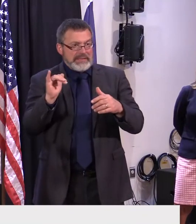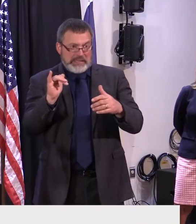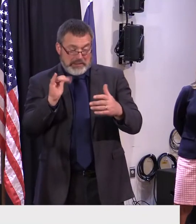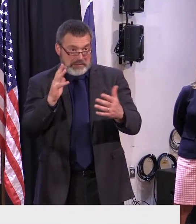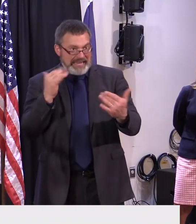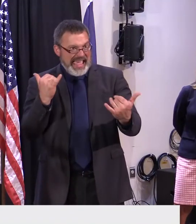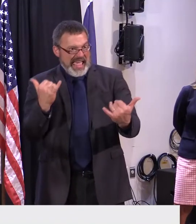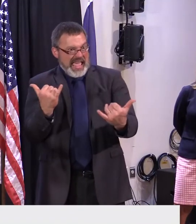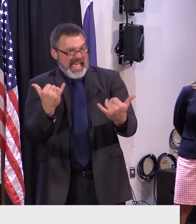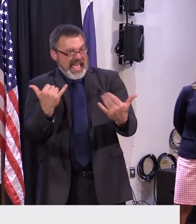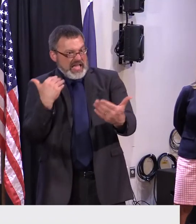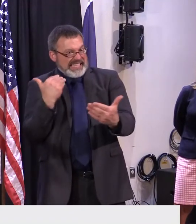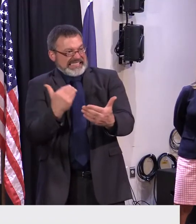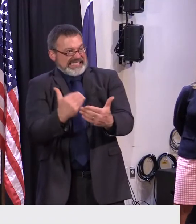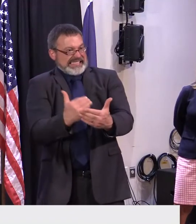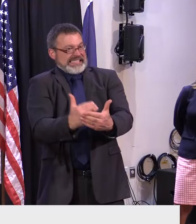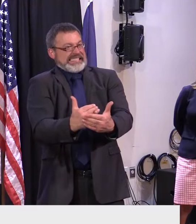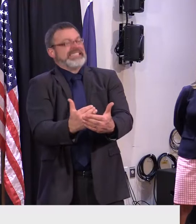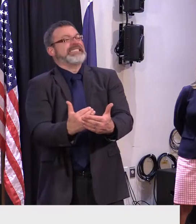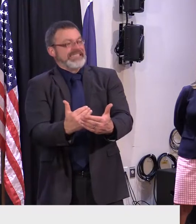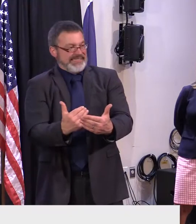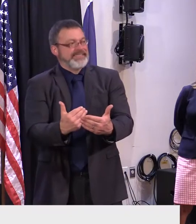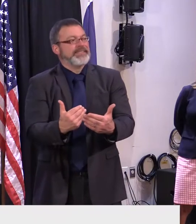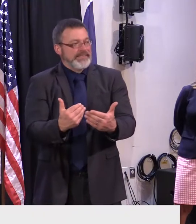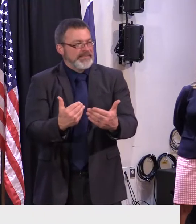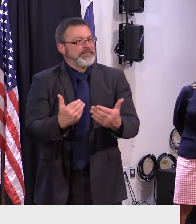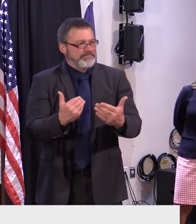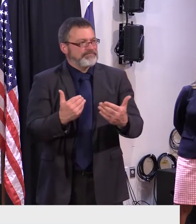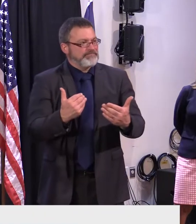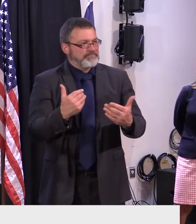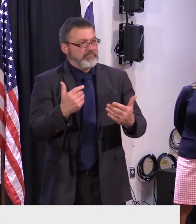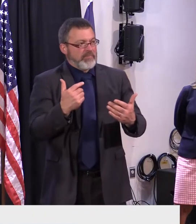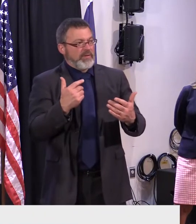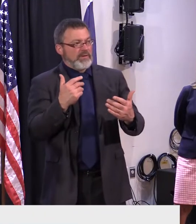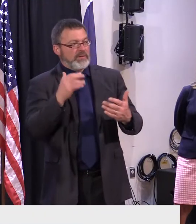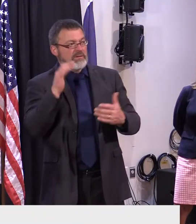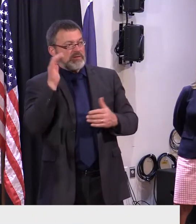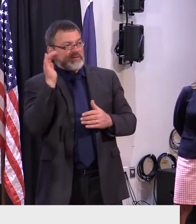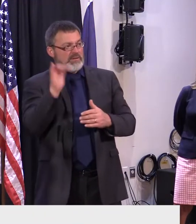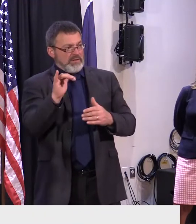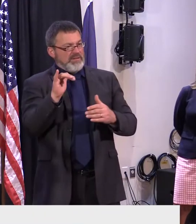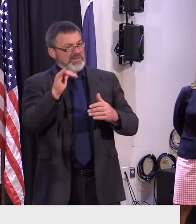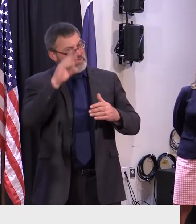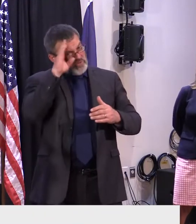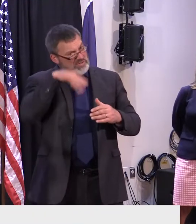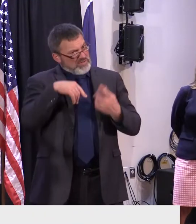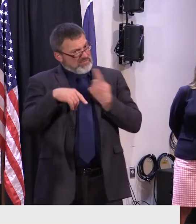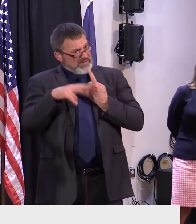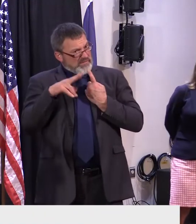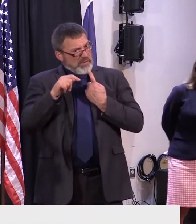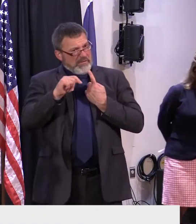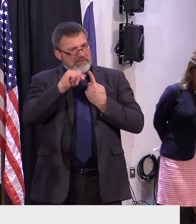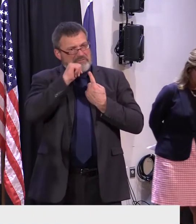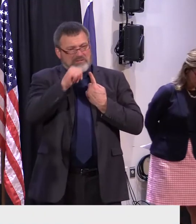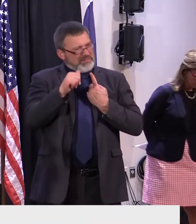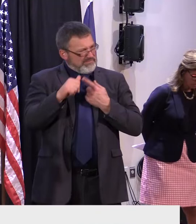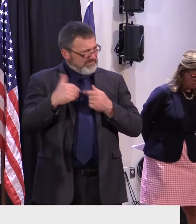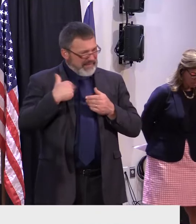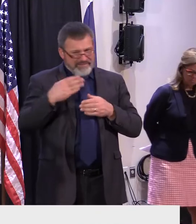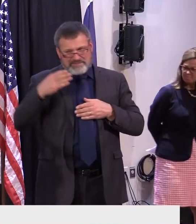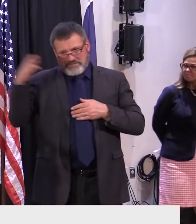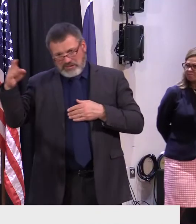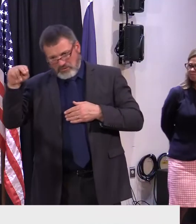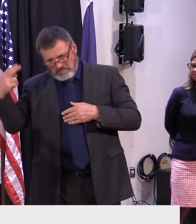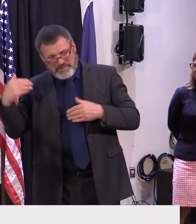the same time, everyone saw this coming. Other states are facing the same thing. It's not unique to Vermont. So